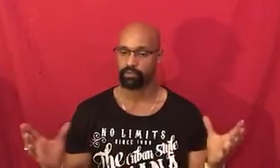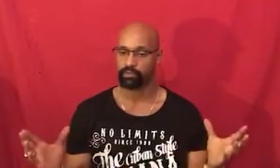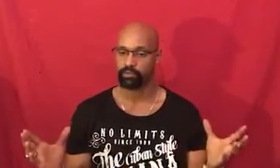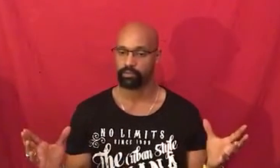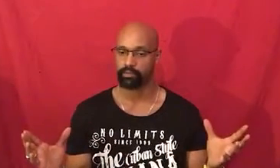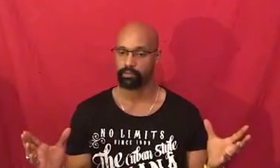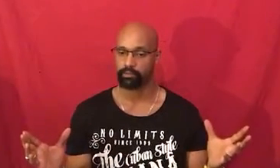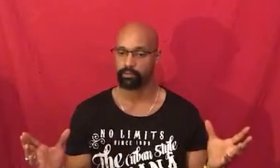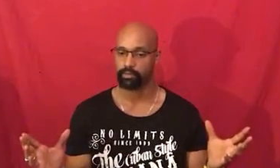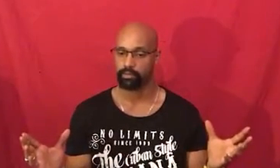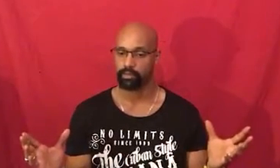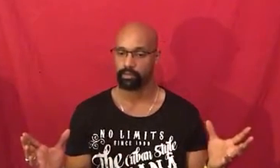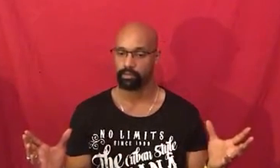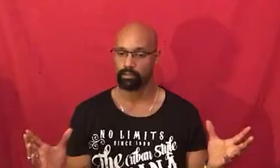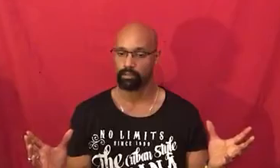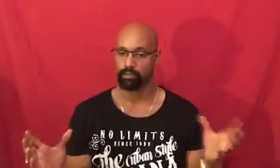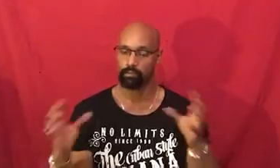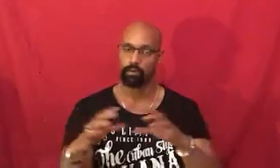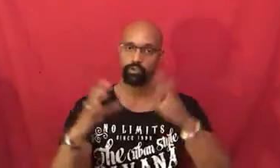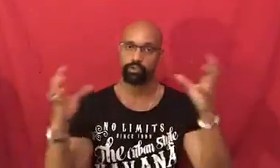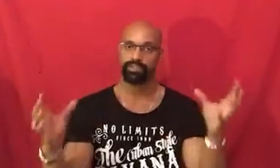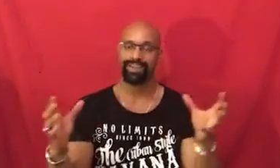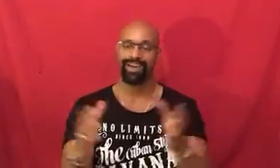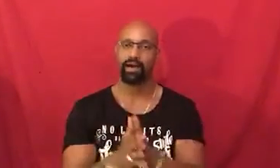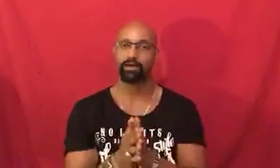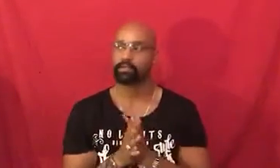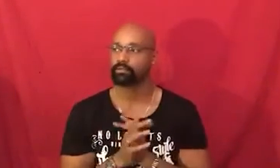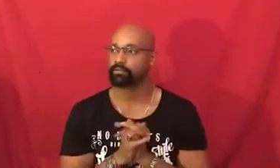emergent out of